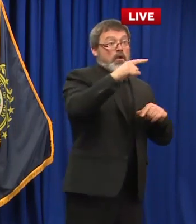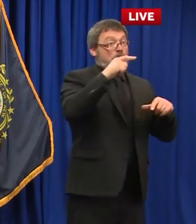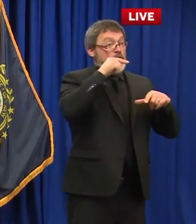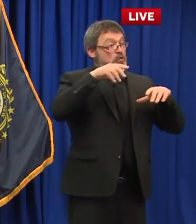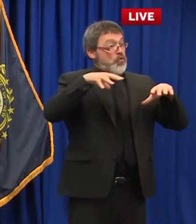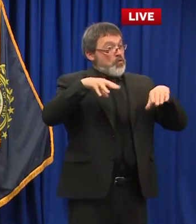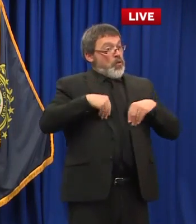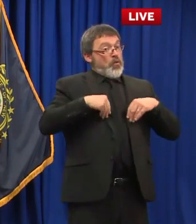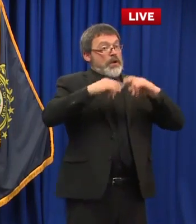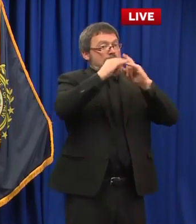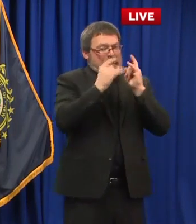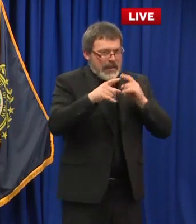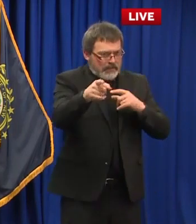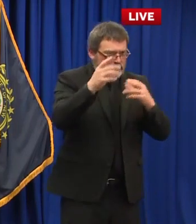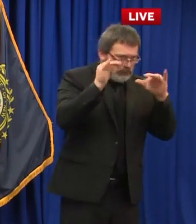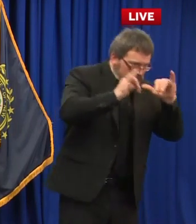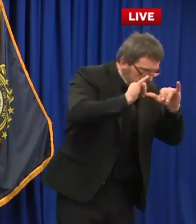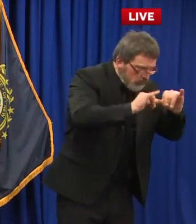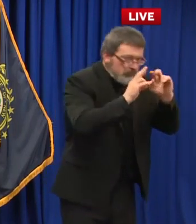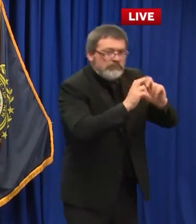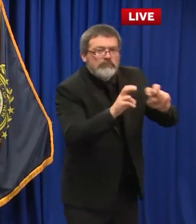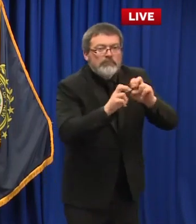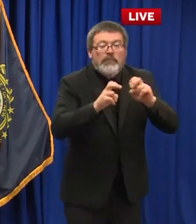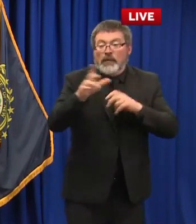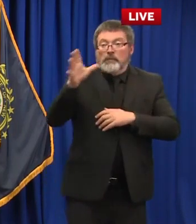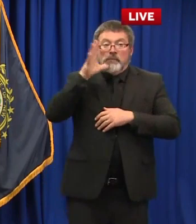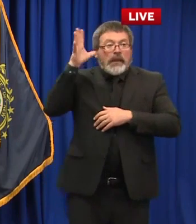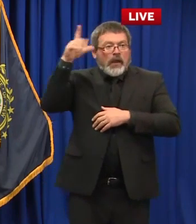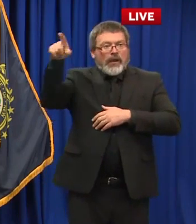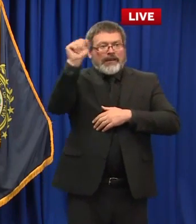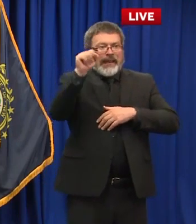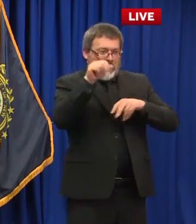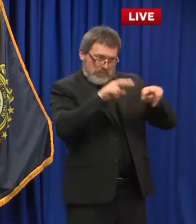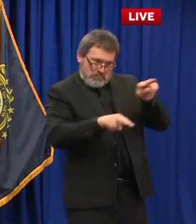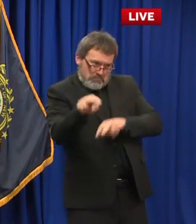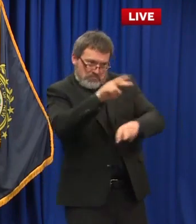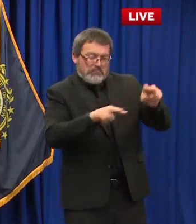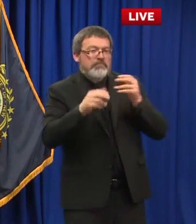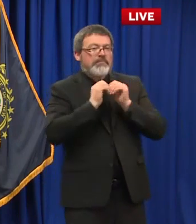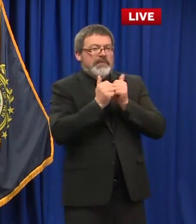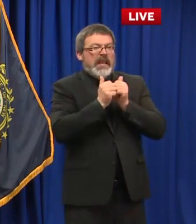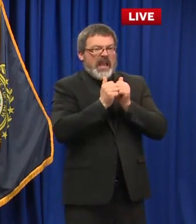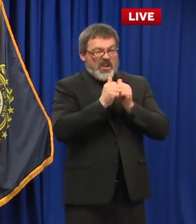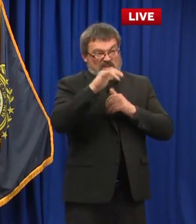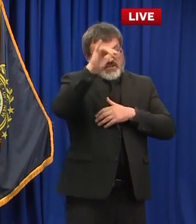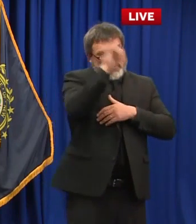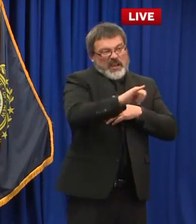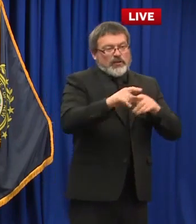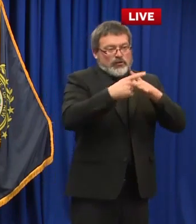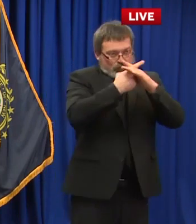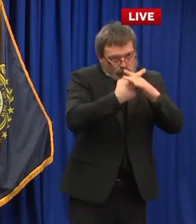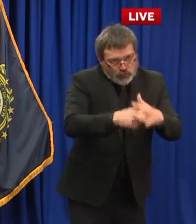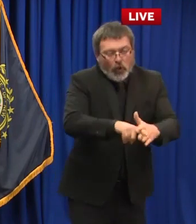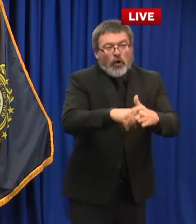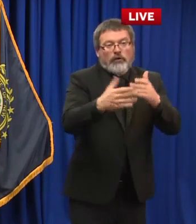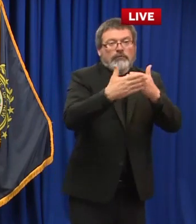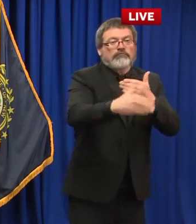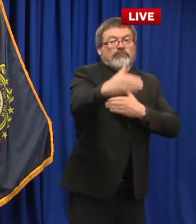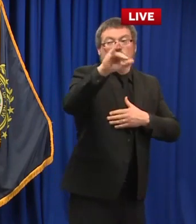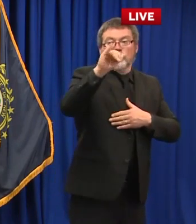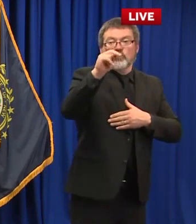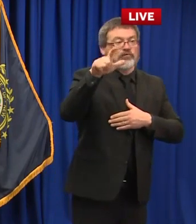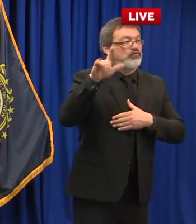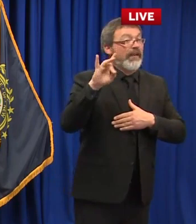to arrive on june 28th um i think it's a very similar date around a lot of the other states um that are also allowing overnight